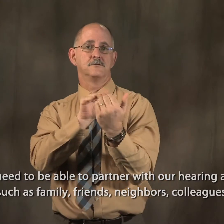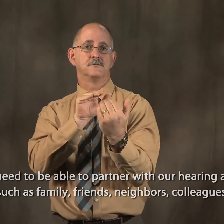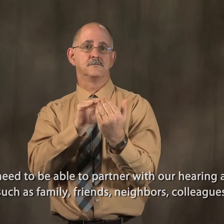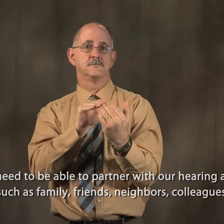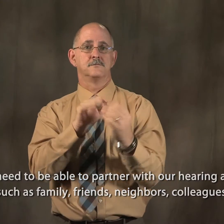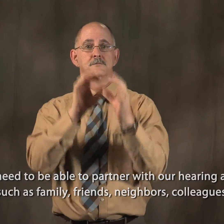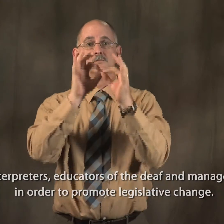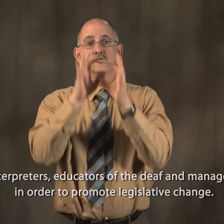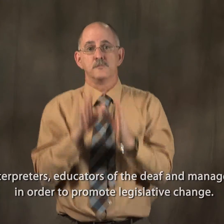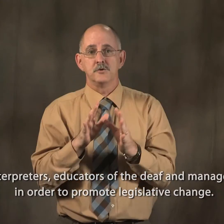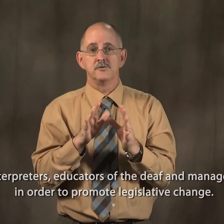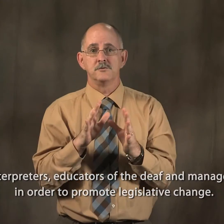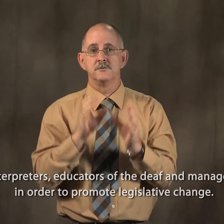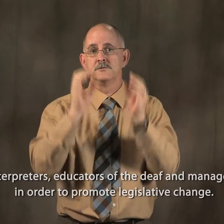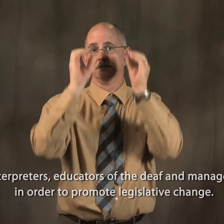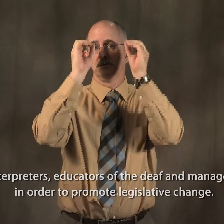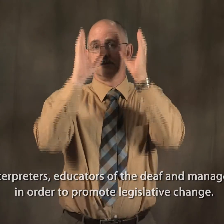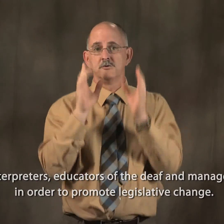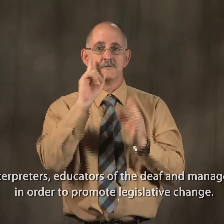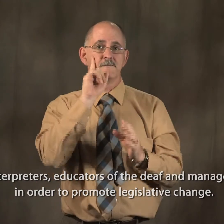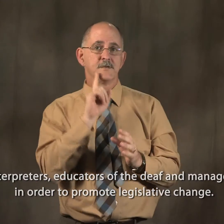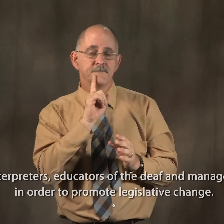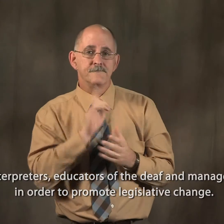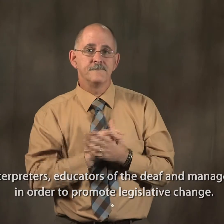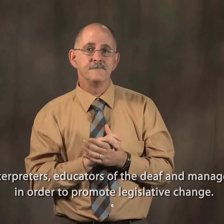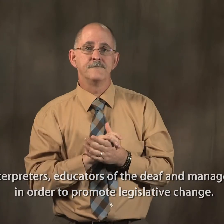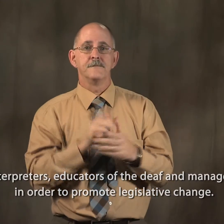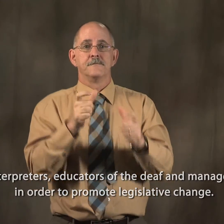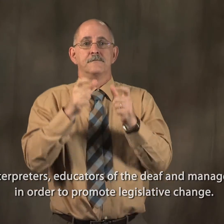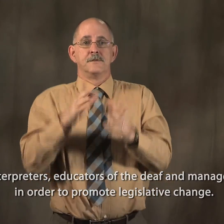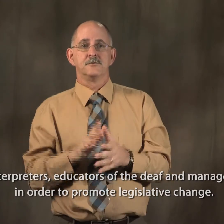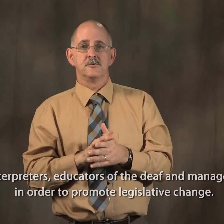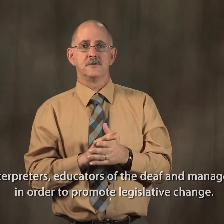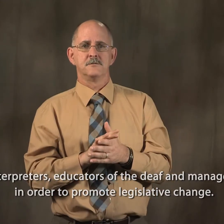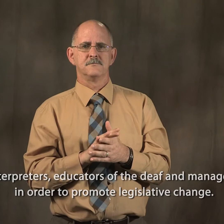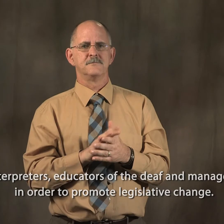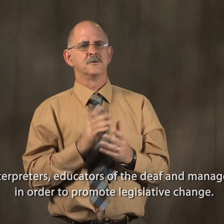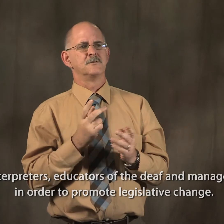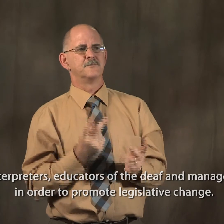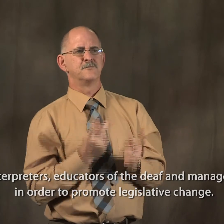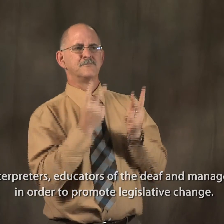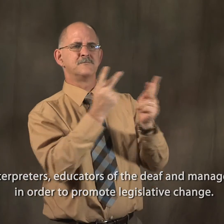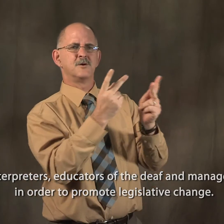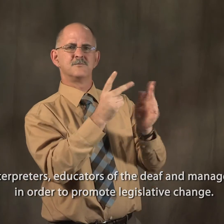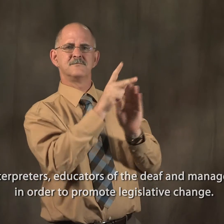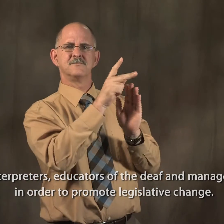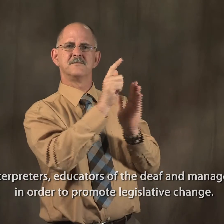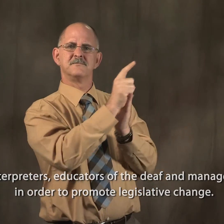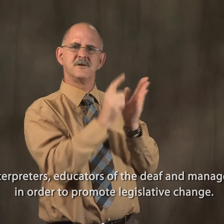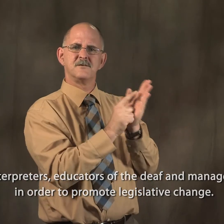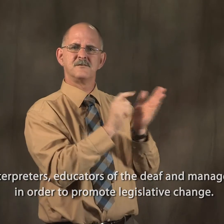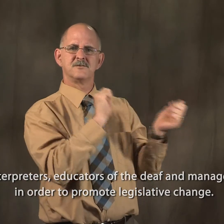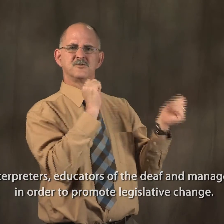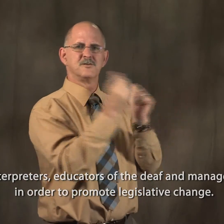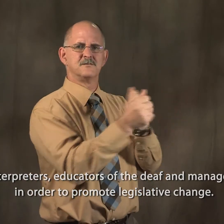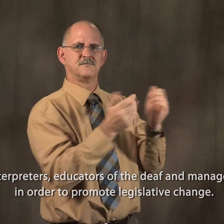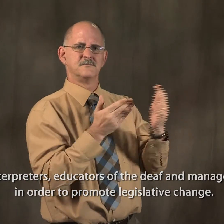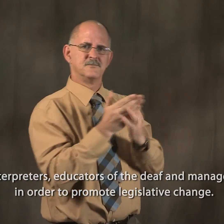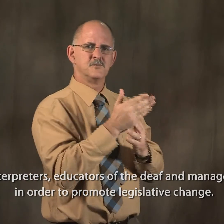colleagues, interpreters, educators of the deaf, and managers, in order to promote legislative